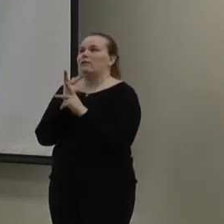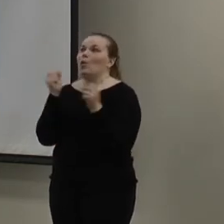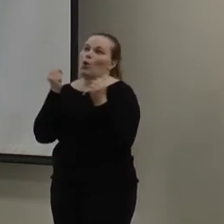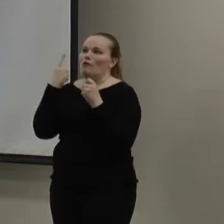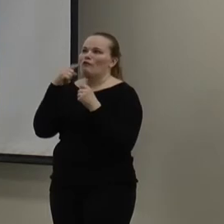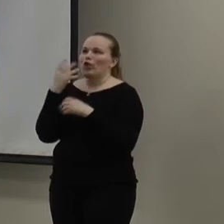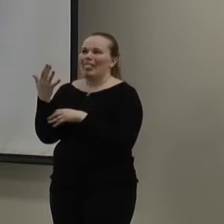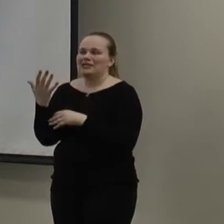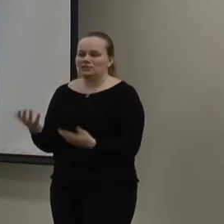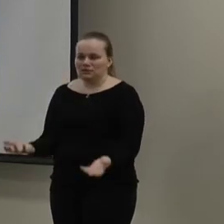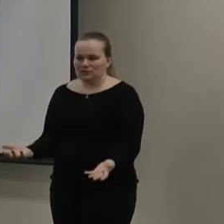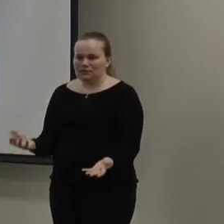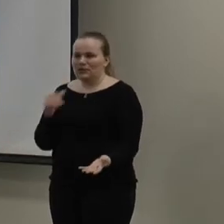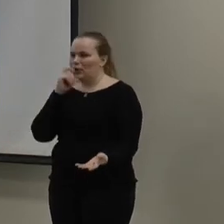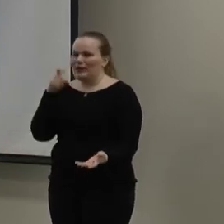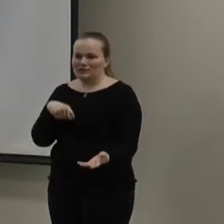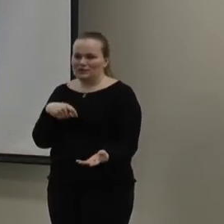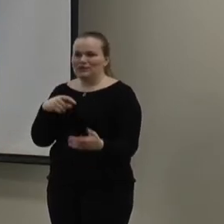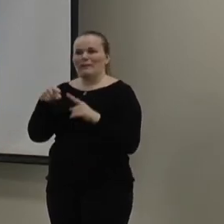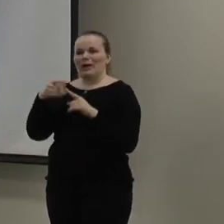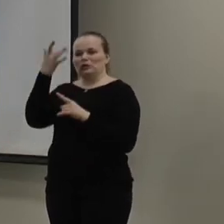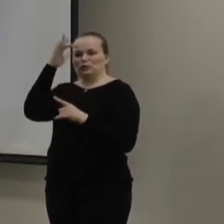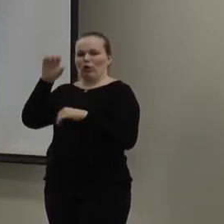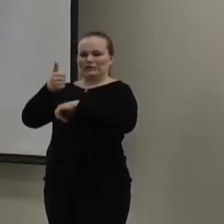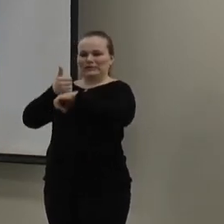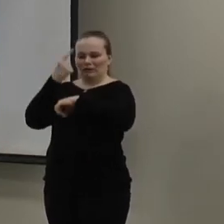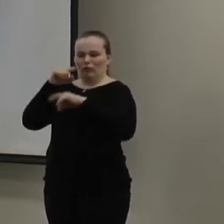for your plants. So, just some things about smart setting.